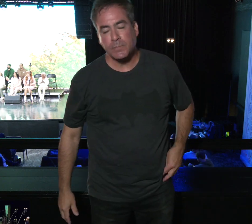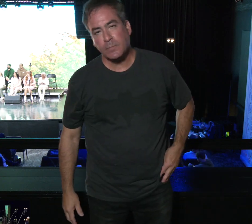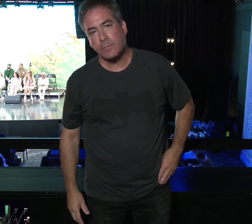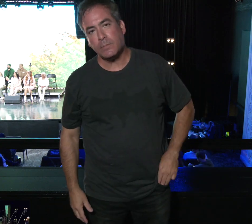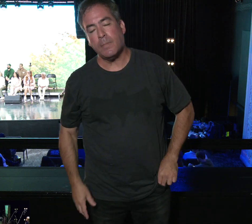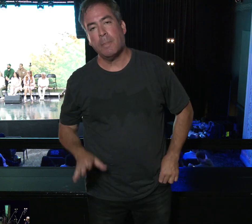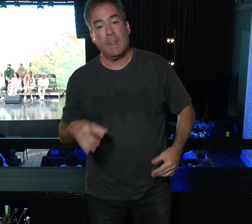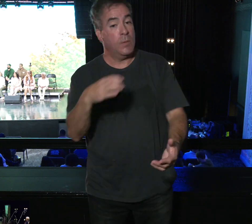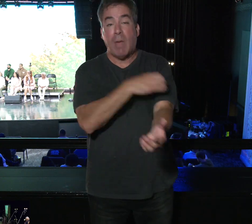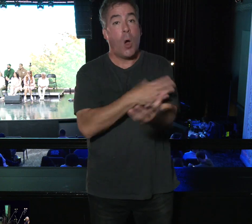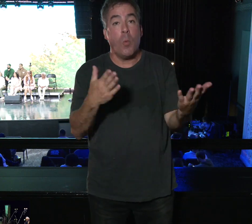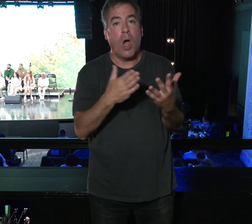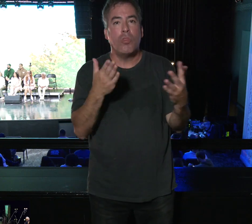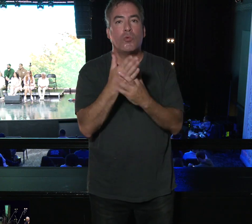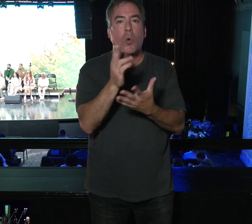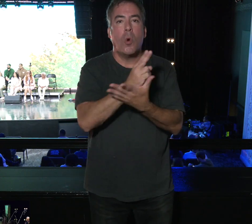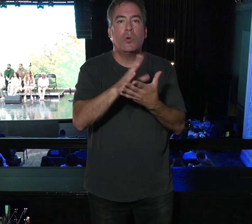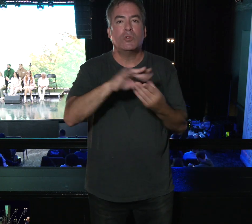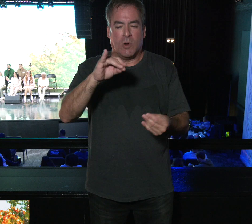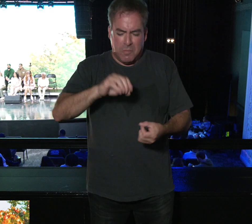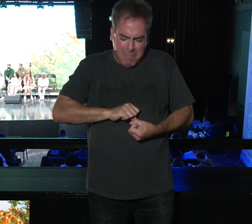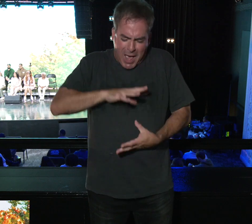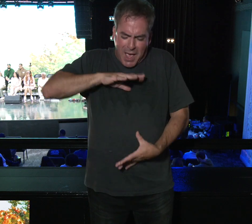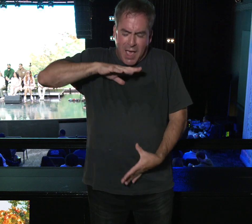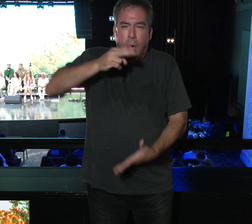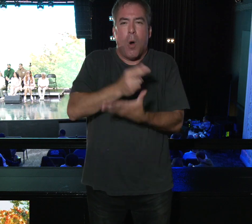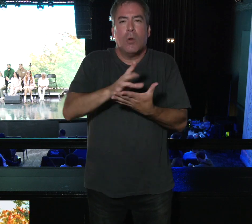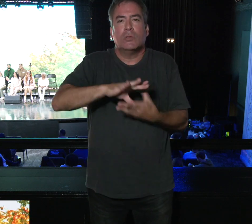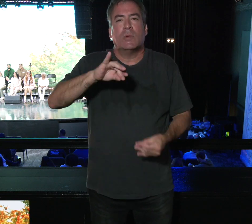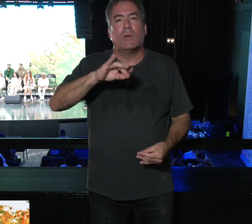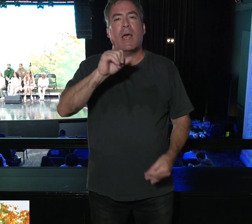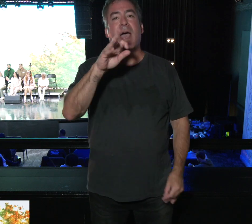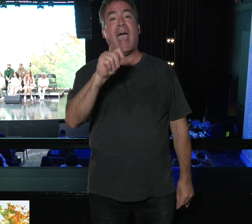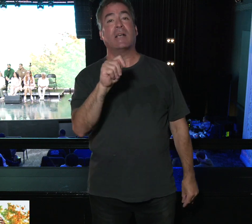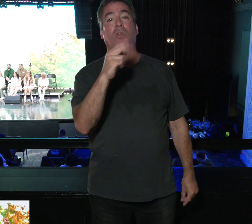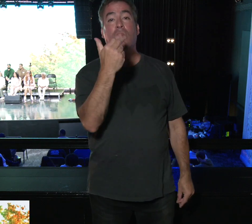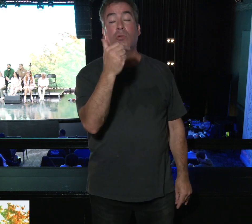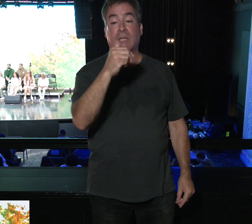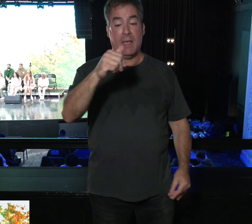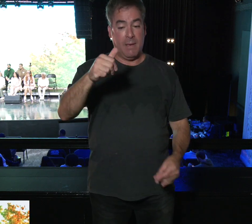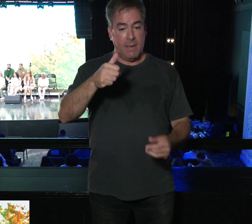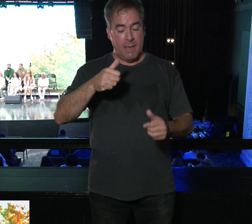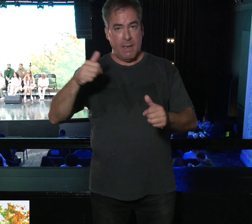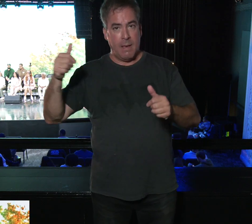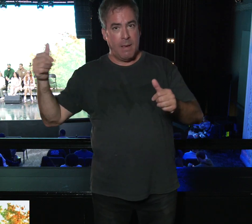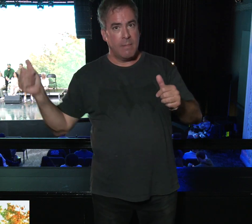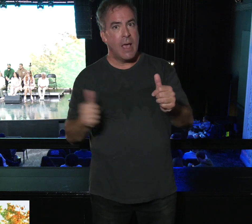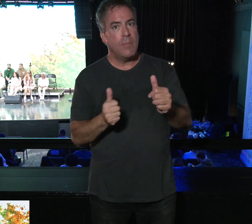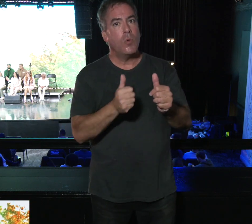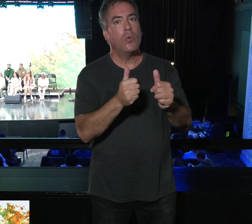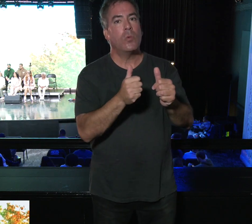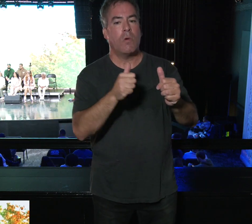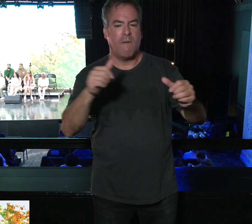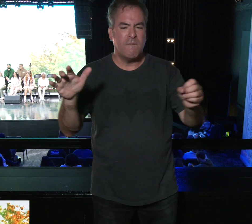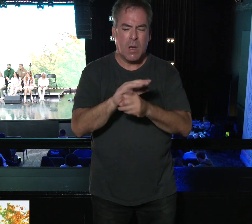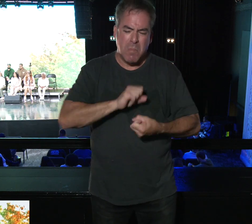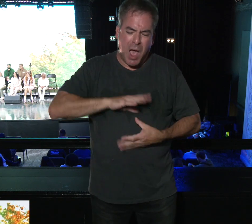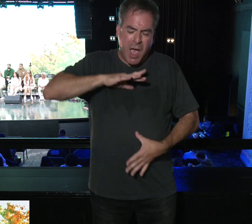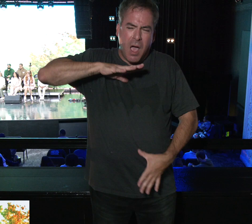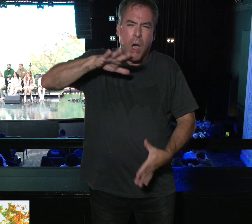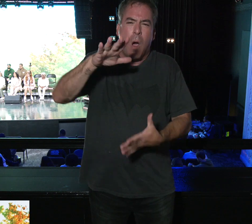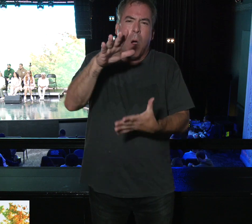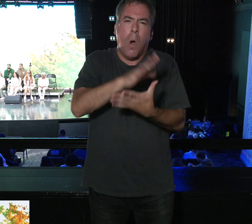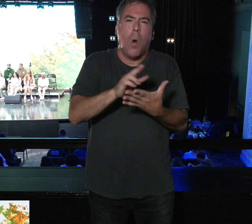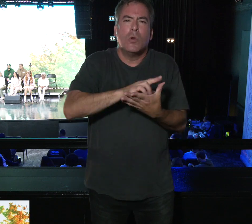Under the power of the Holy Spirit, filled with the Holy Spirit, Acts 13, the disciples being filled with the Spirit, the Word of God spread throughout the whole region.